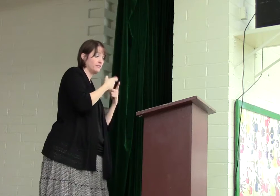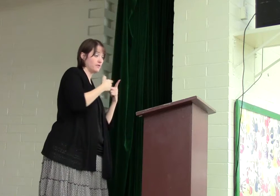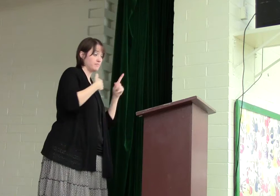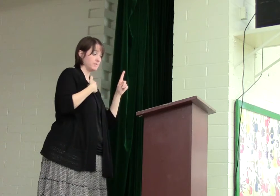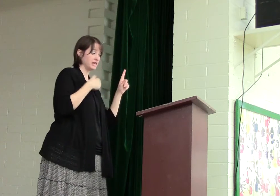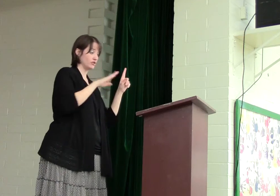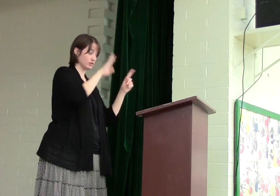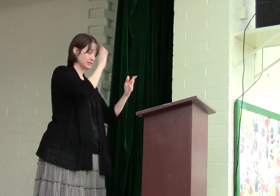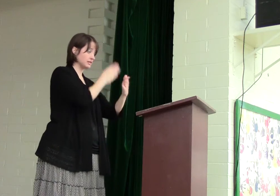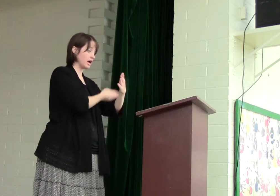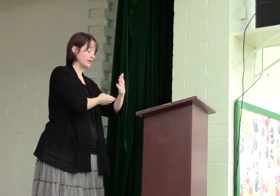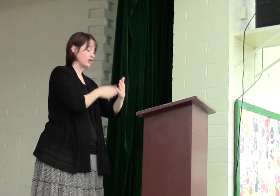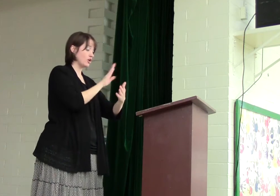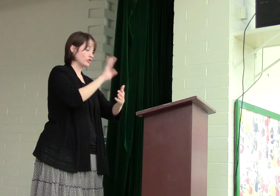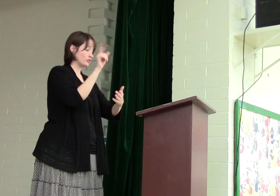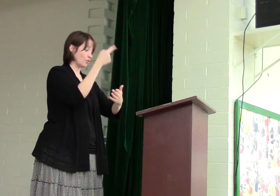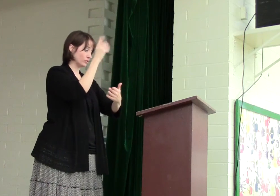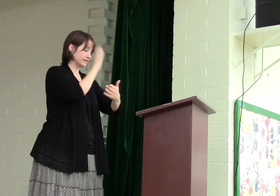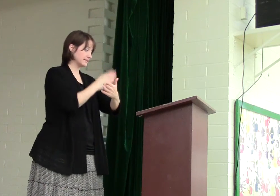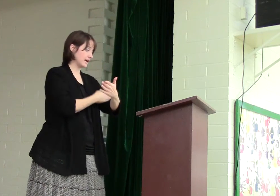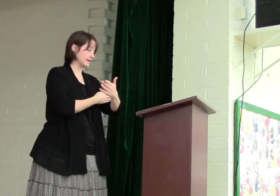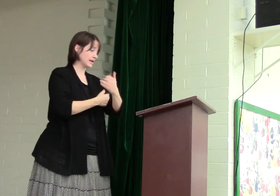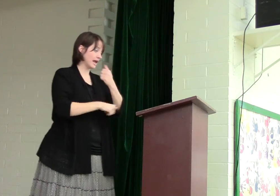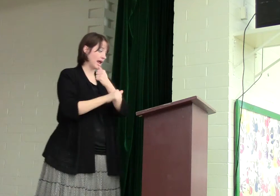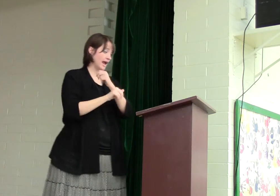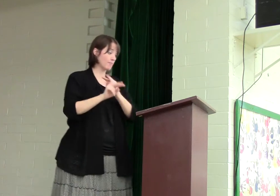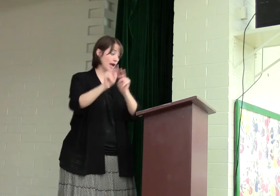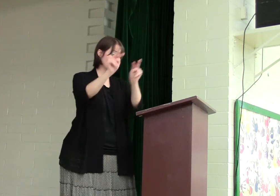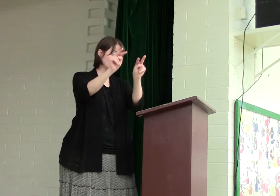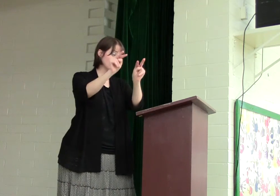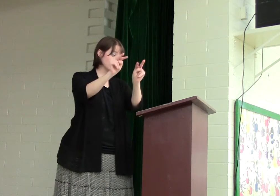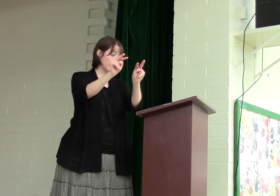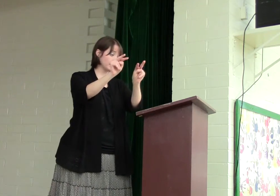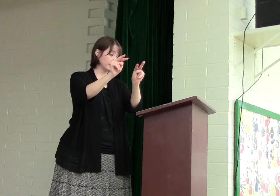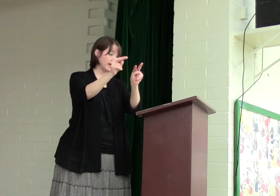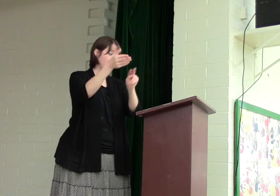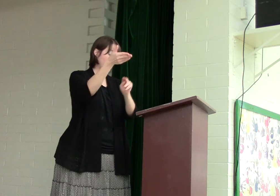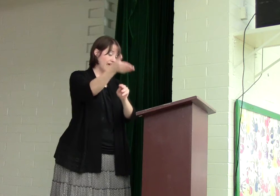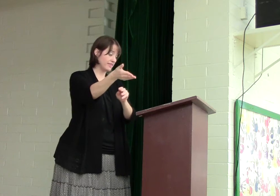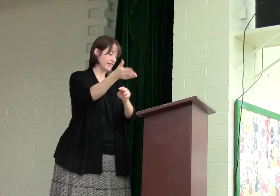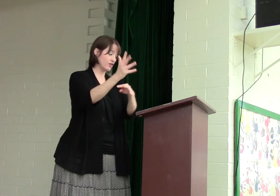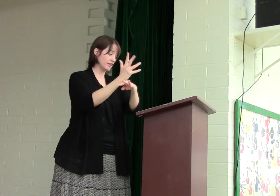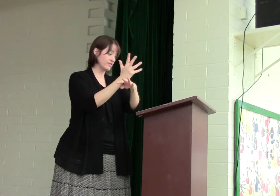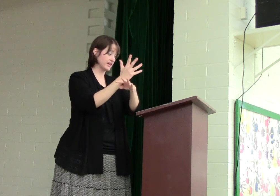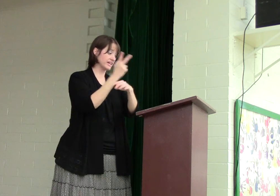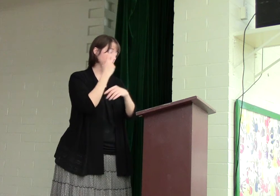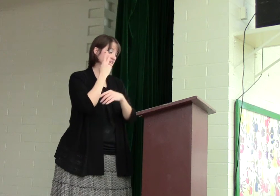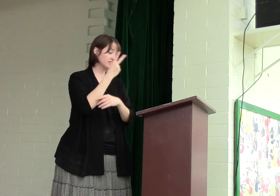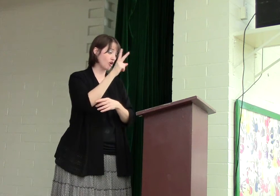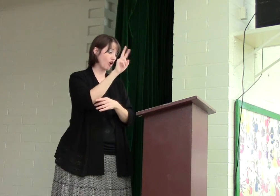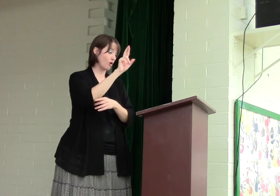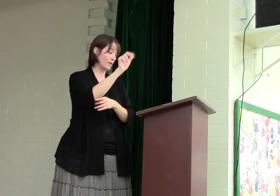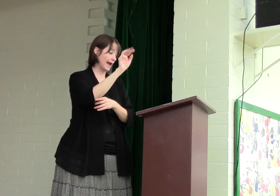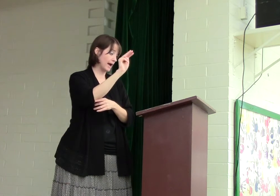from me your son, your only son. Abraham looked up and there in a thicket he saw a ram